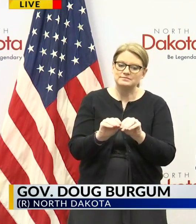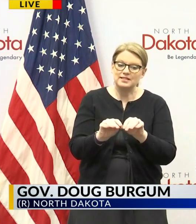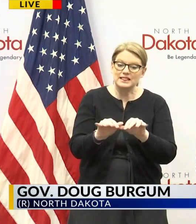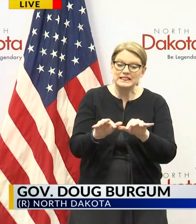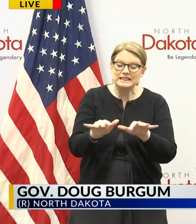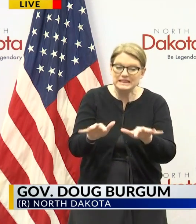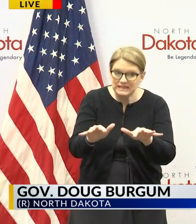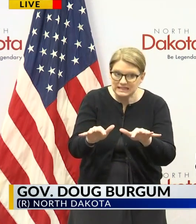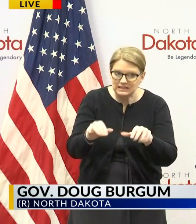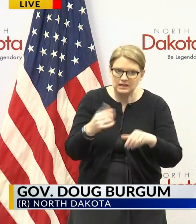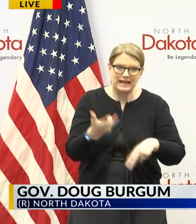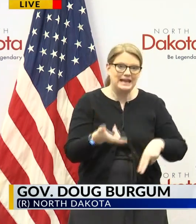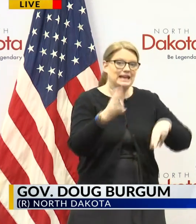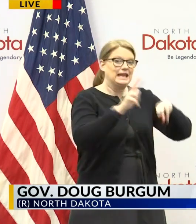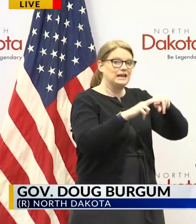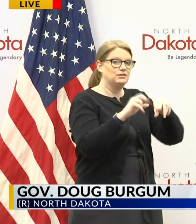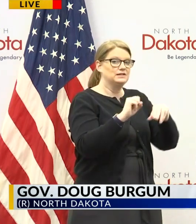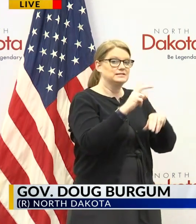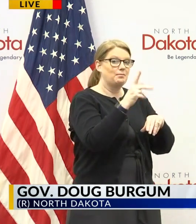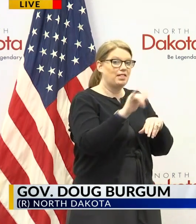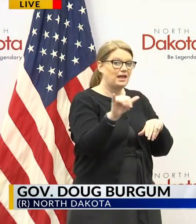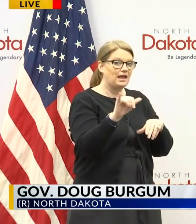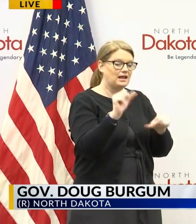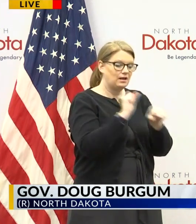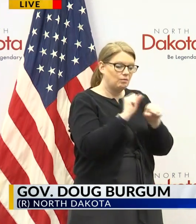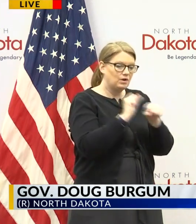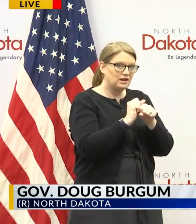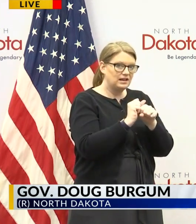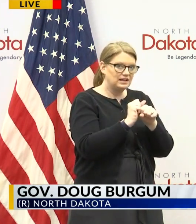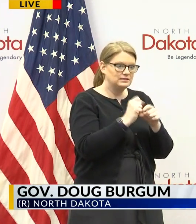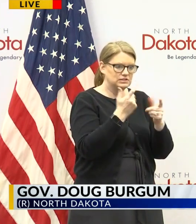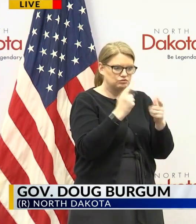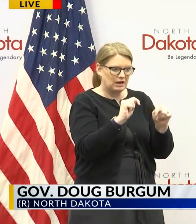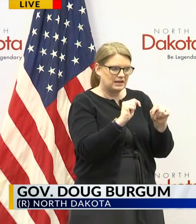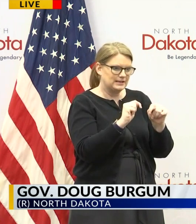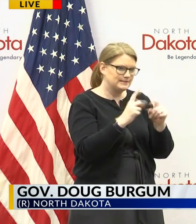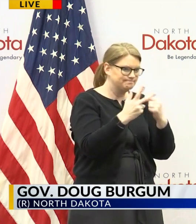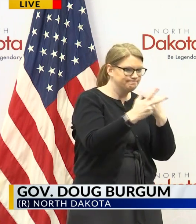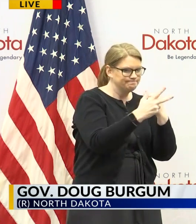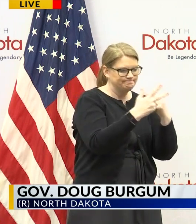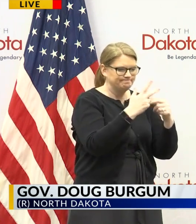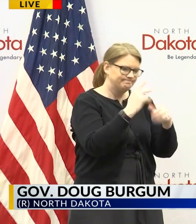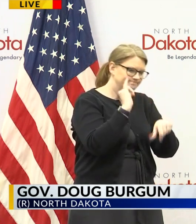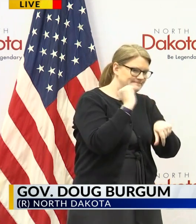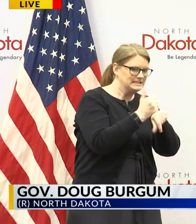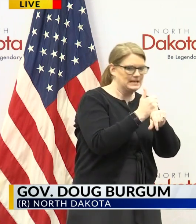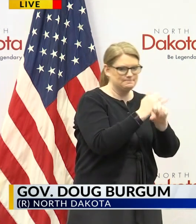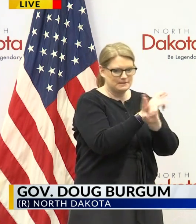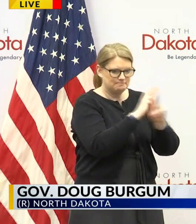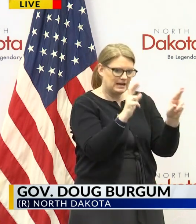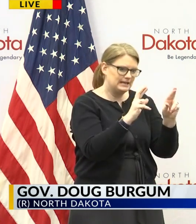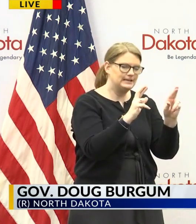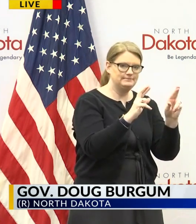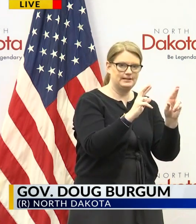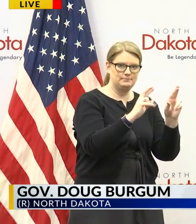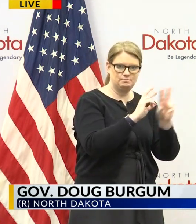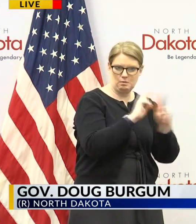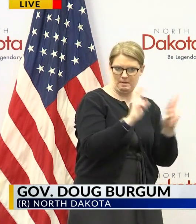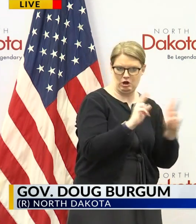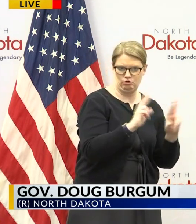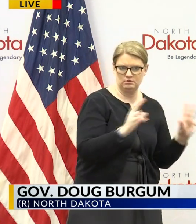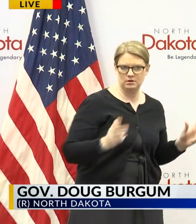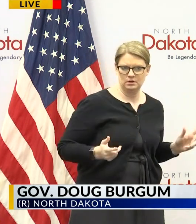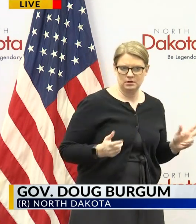to increase the supply by working on all the aspects of the supply chain to make sure that we have that capability so again and the